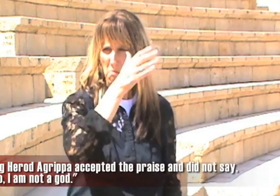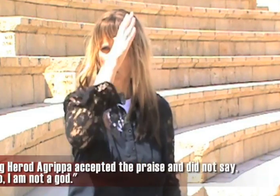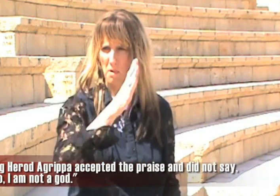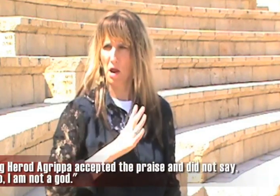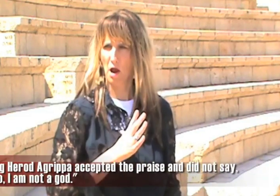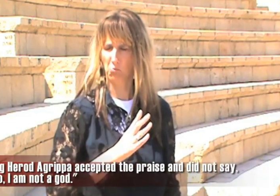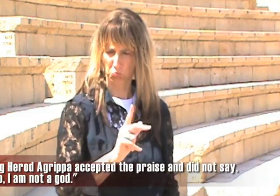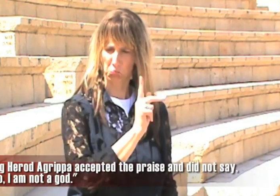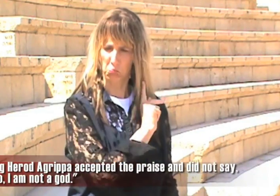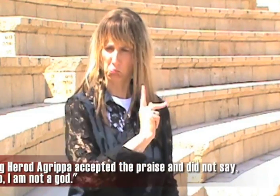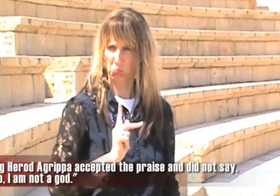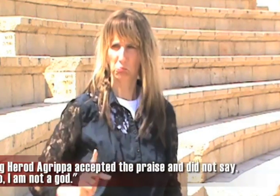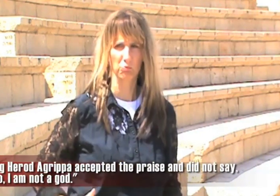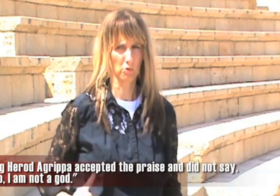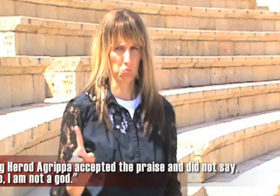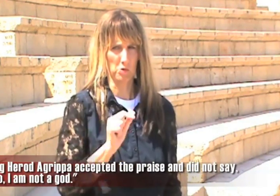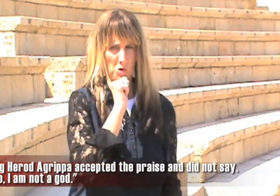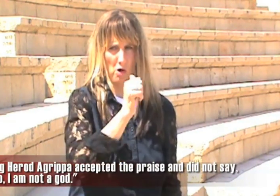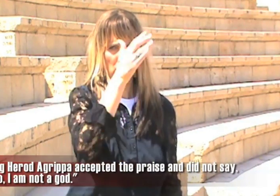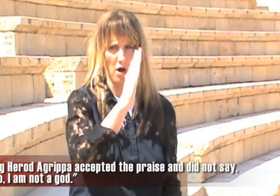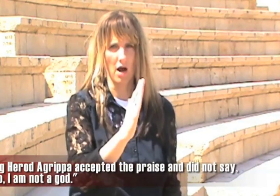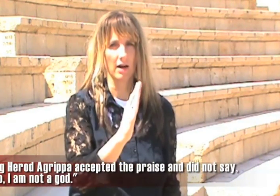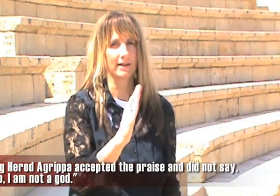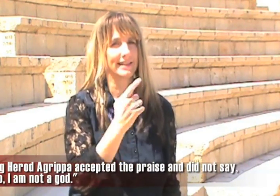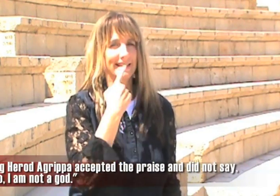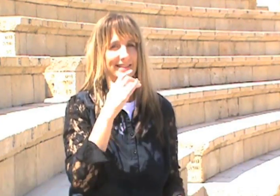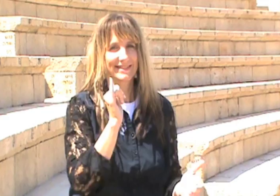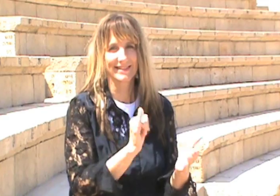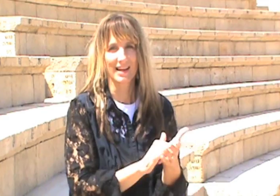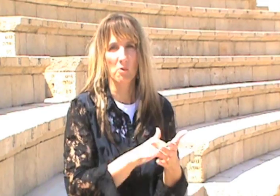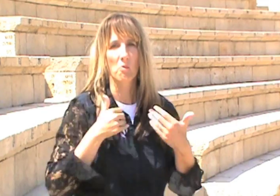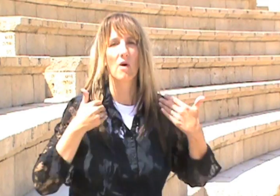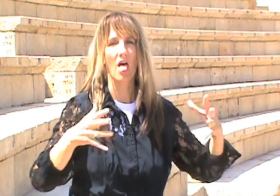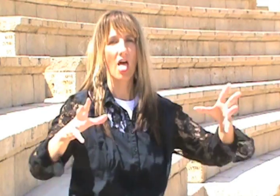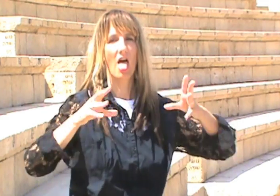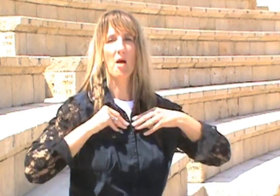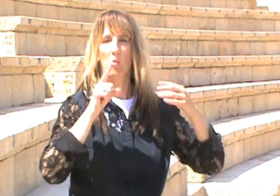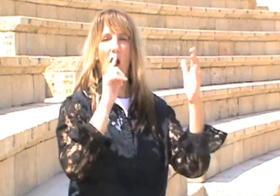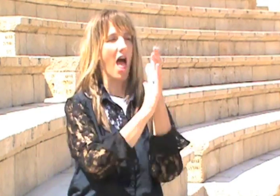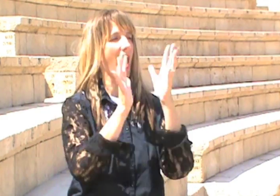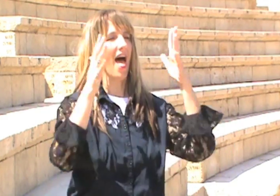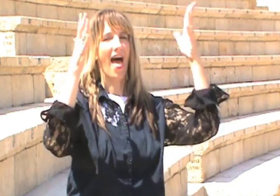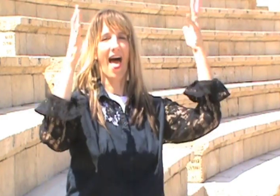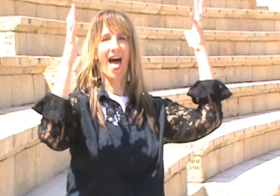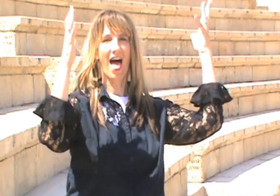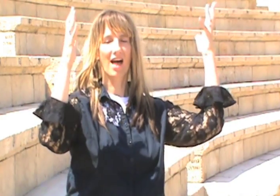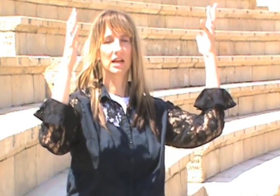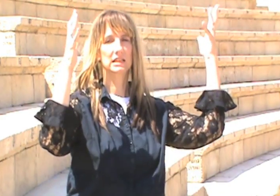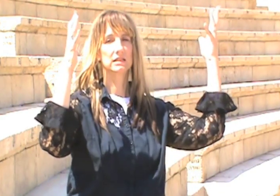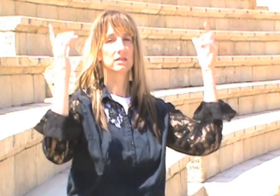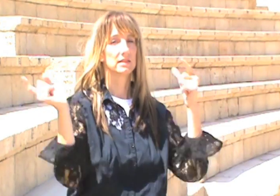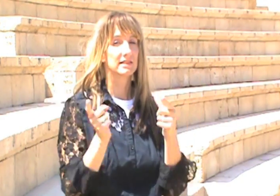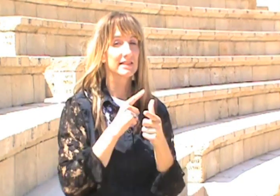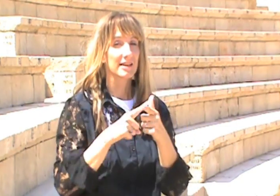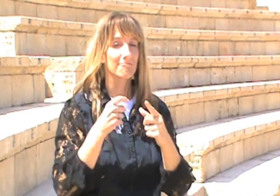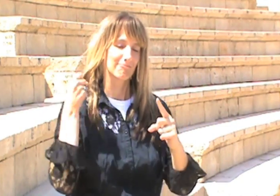I'm just a man. I'm a king. I'm not God. He didn't say that. He went ahead and accepted that praise.